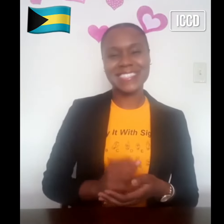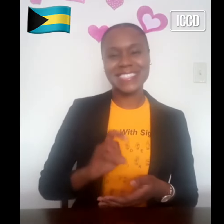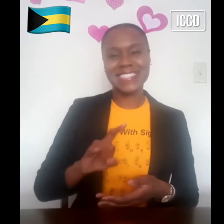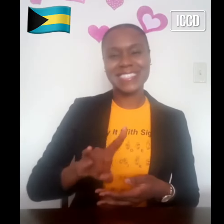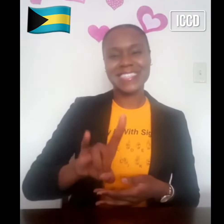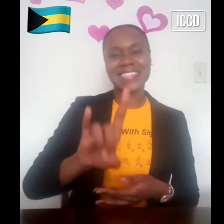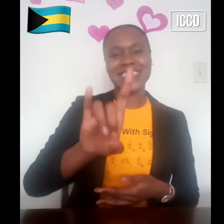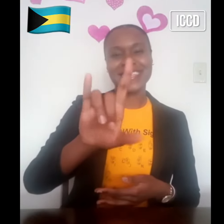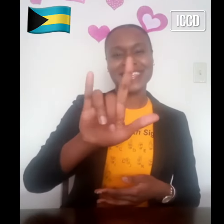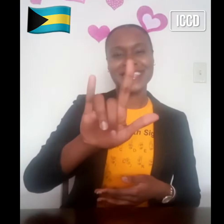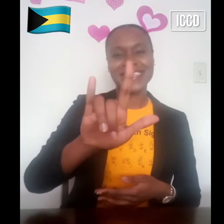So, we're going to go to the Bahamas. you.